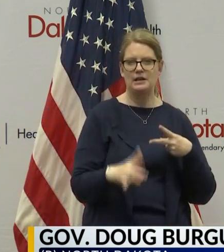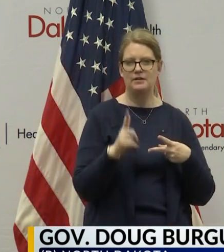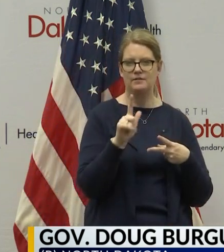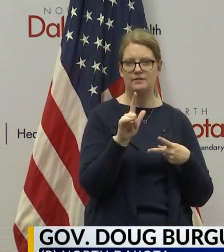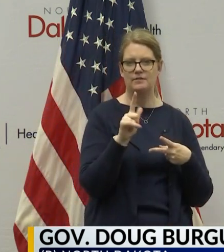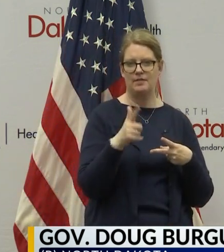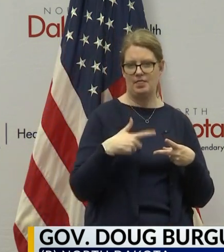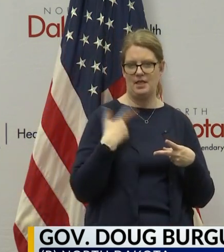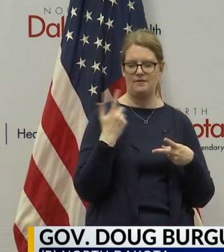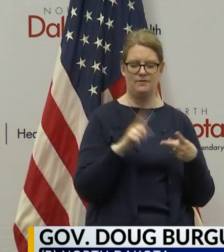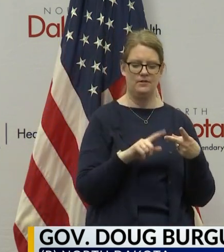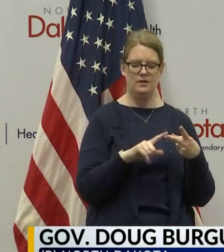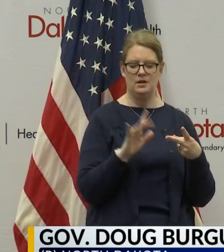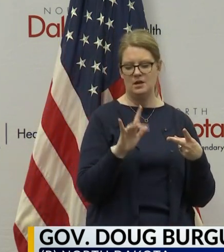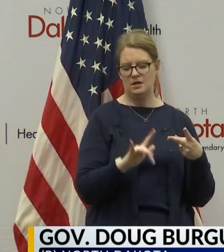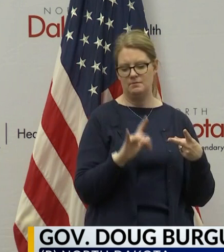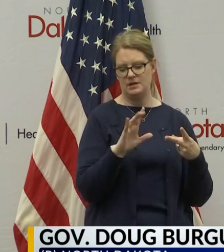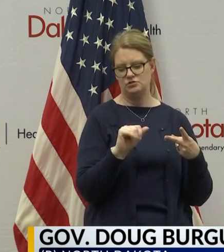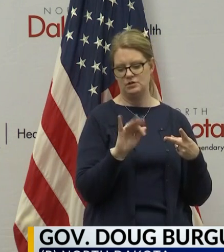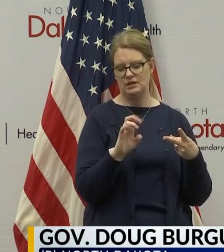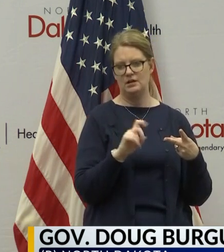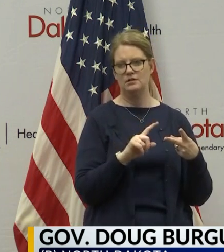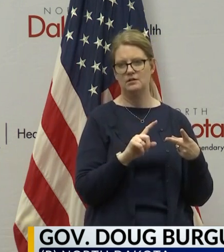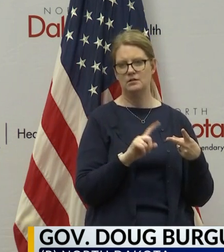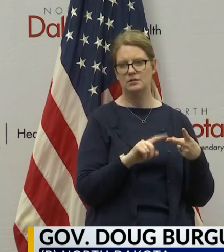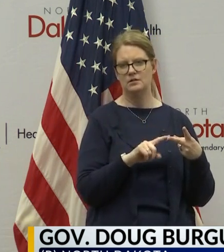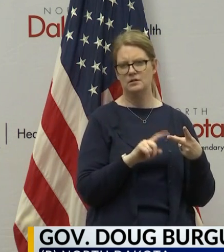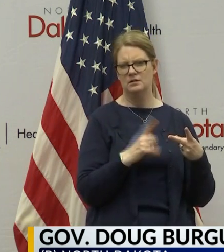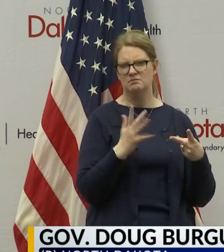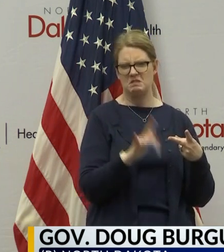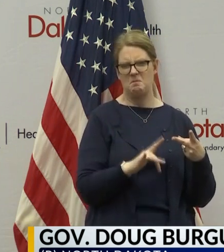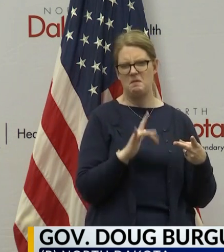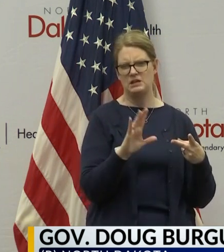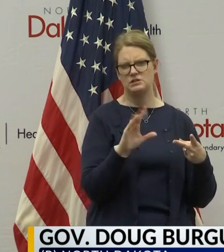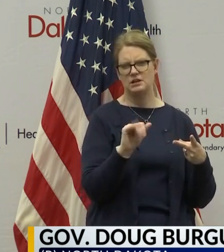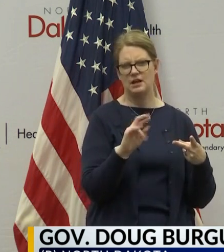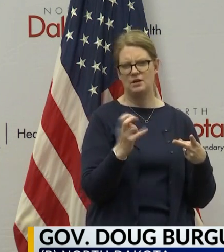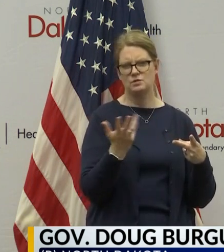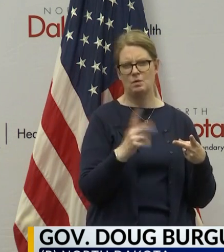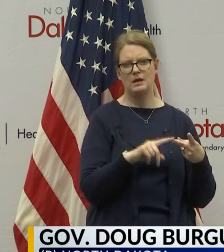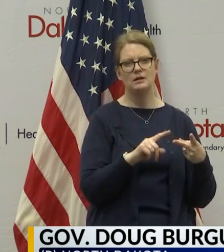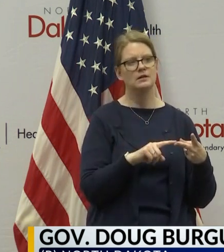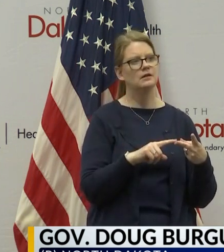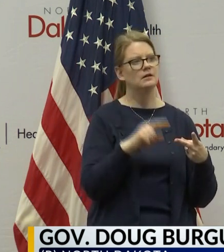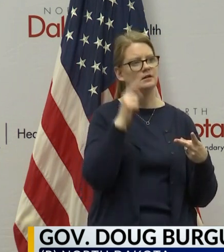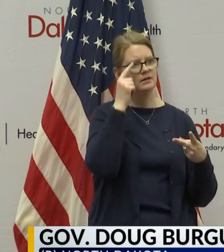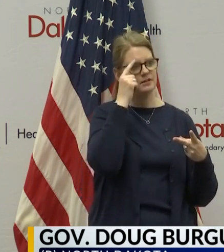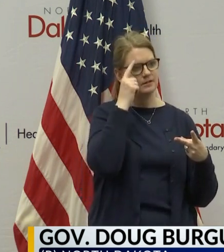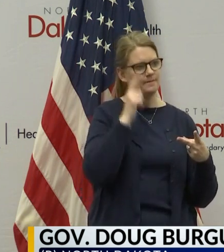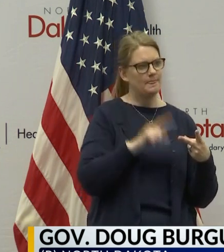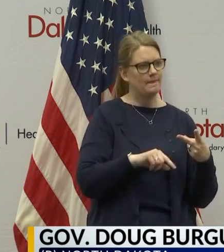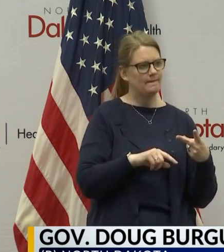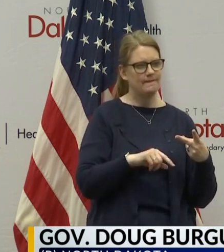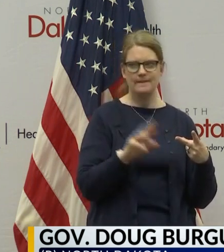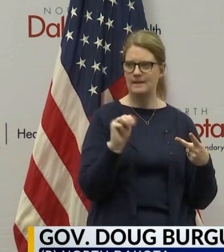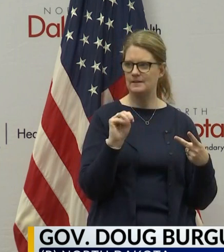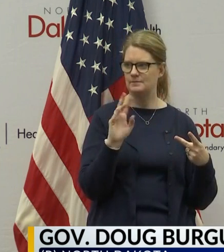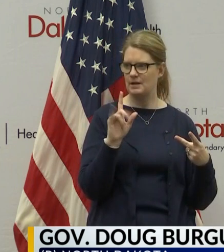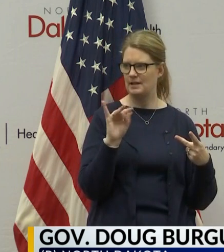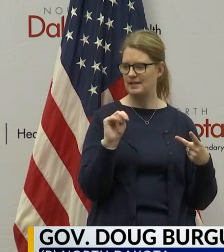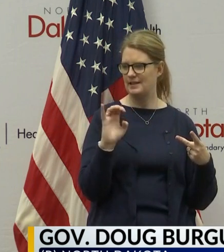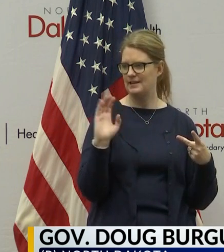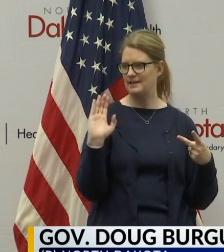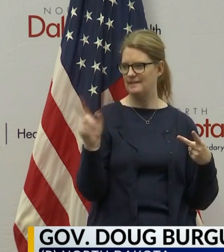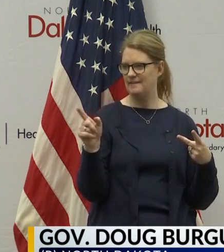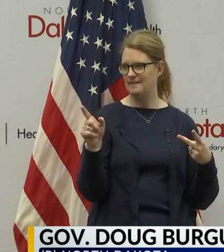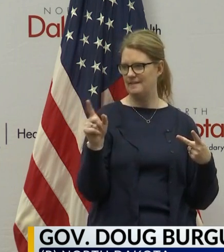self-explanatory and compassionate care. What would be defined as compassionate care? Uh, my Lynn, do you want to offer that